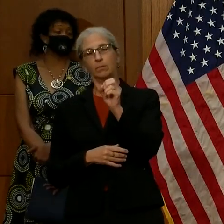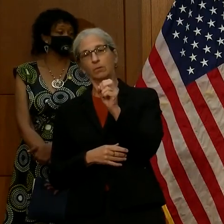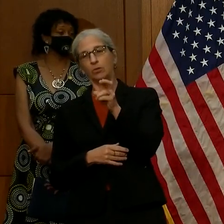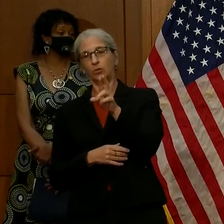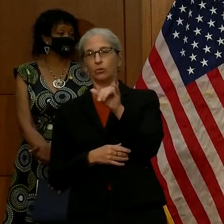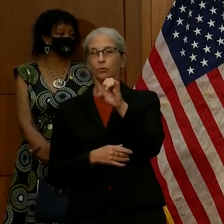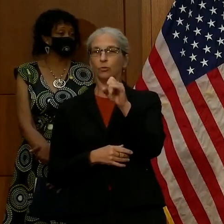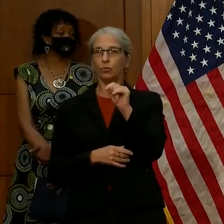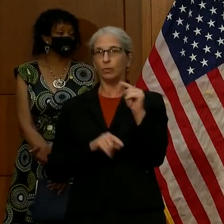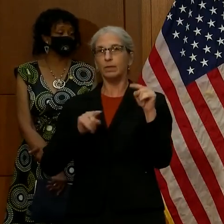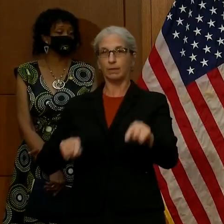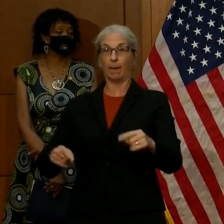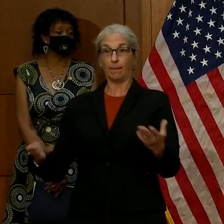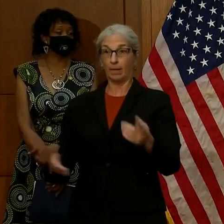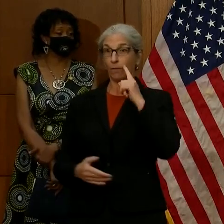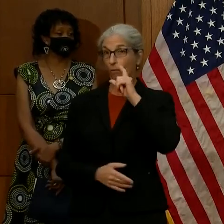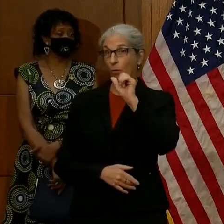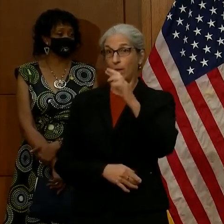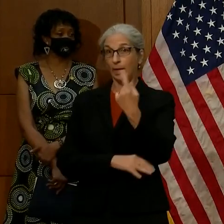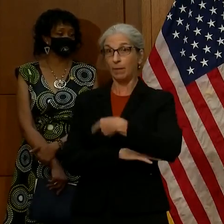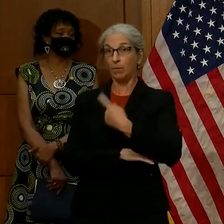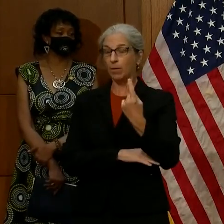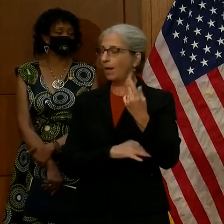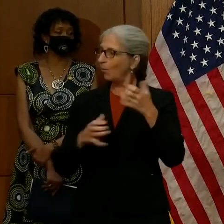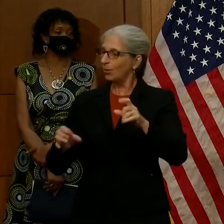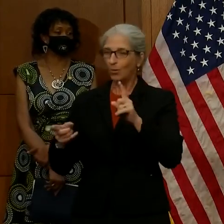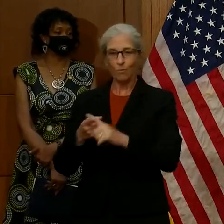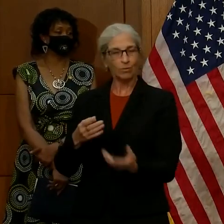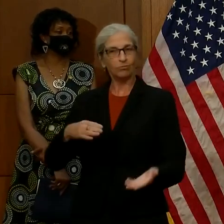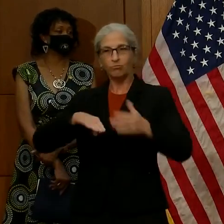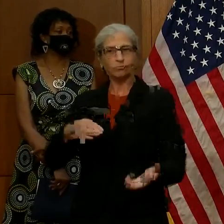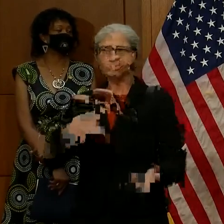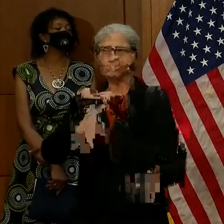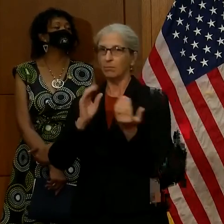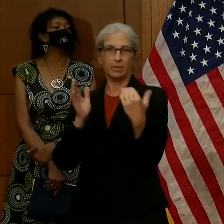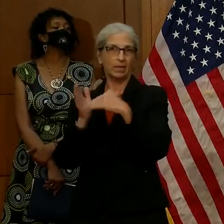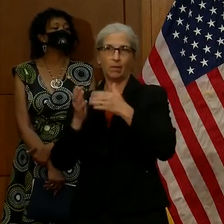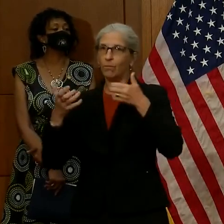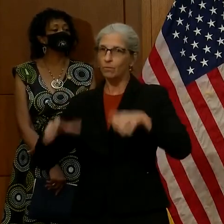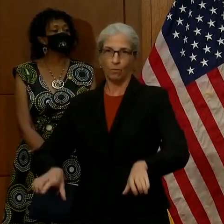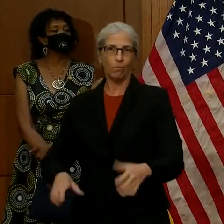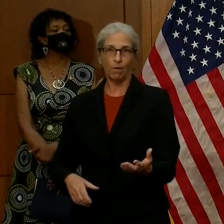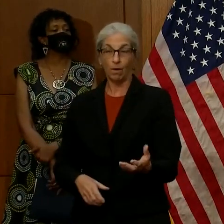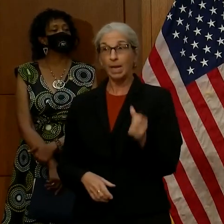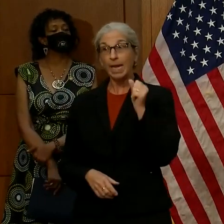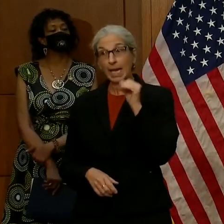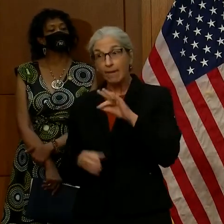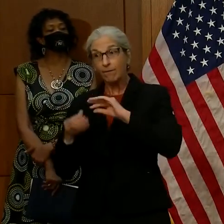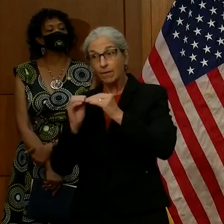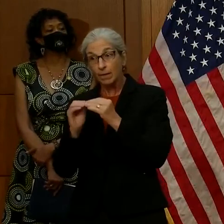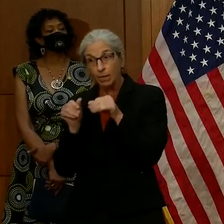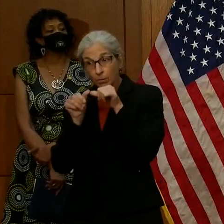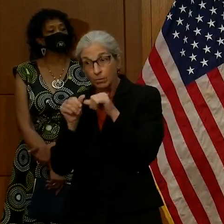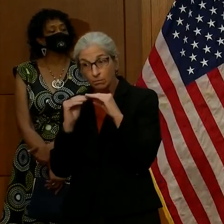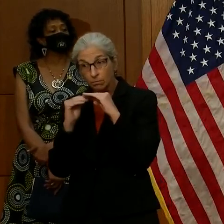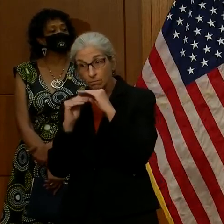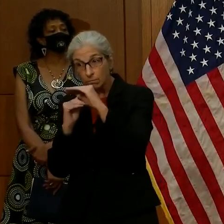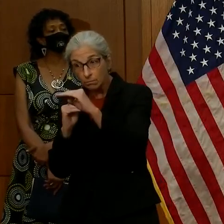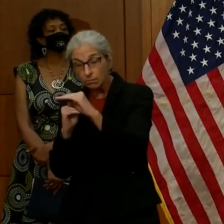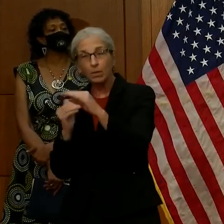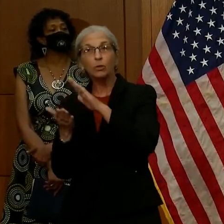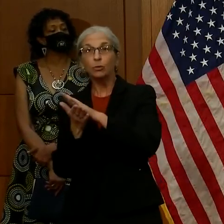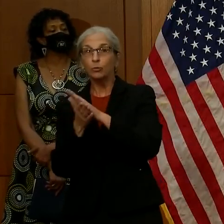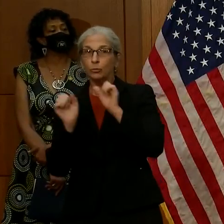as we can. Again, if we can keep the numbers down in the communities, then it will allow our schools to reopen